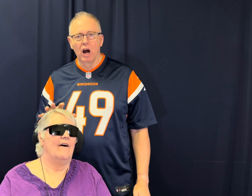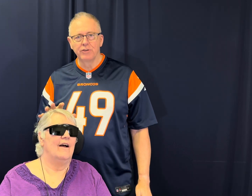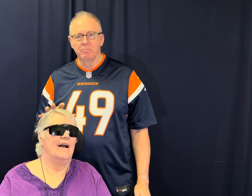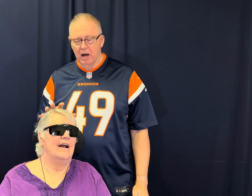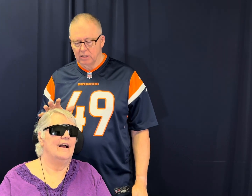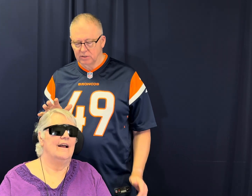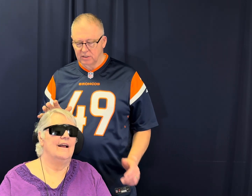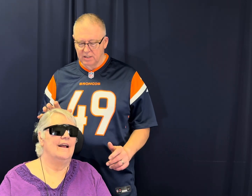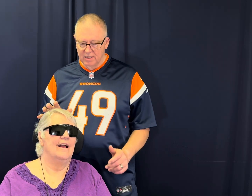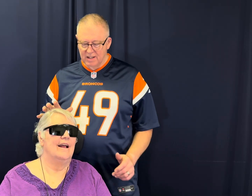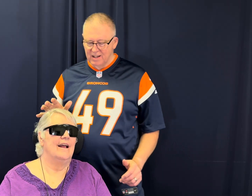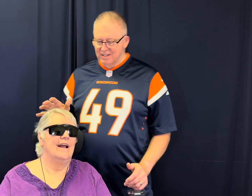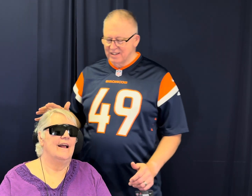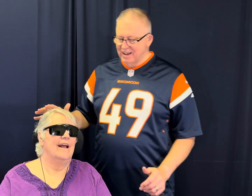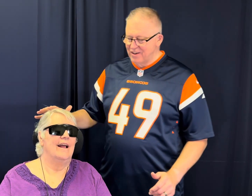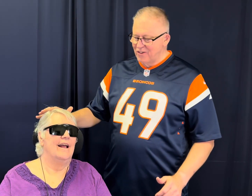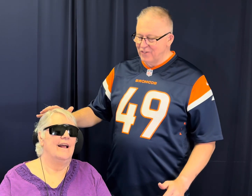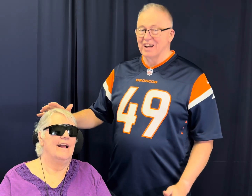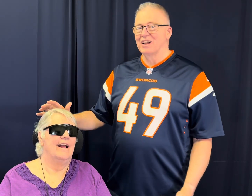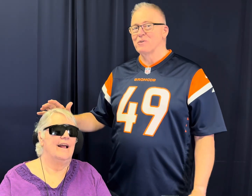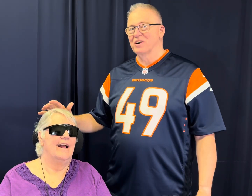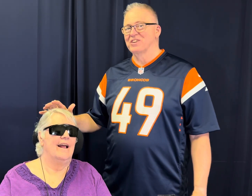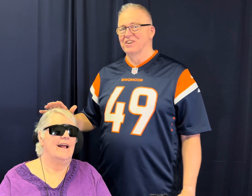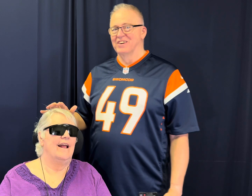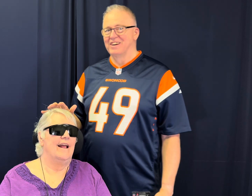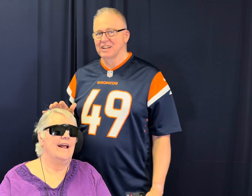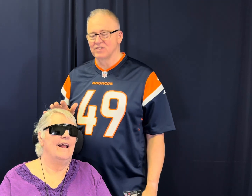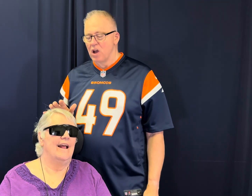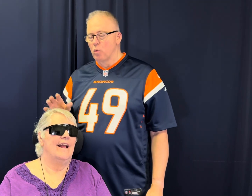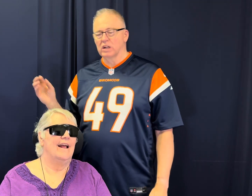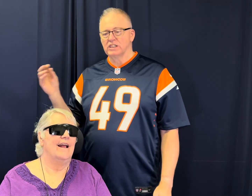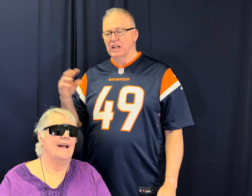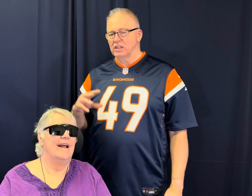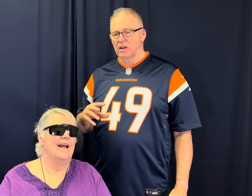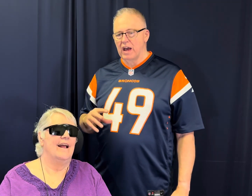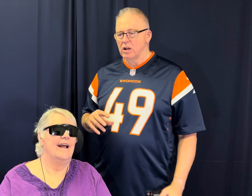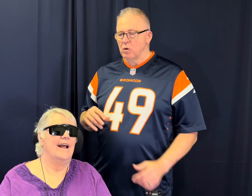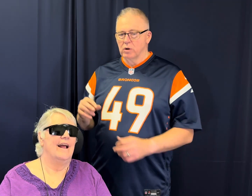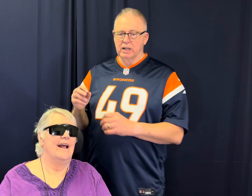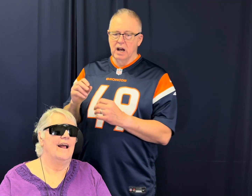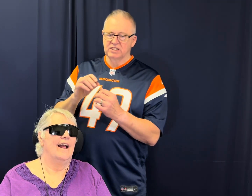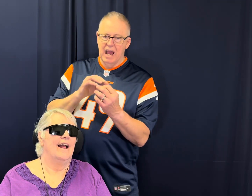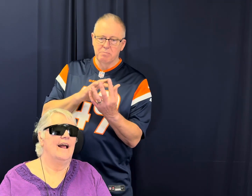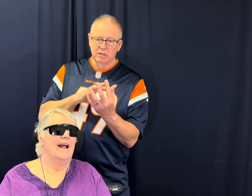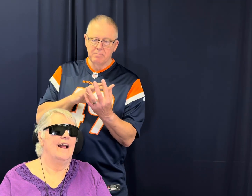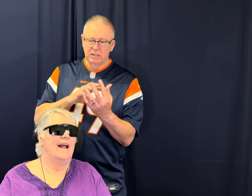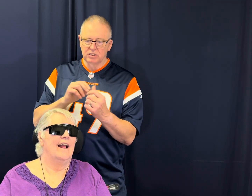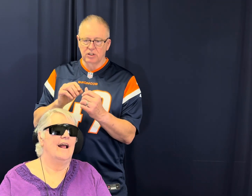miles. Say, we've got a lot of work to do because we're going to change all that. We're going to cause capillary beds to start